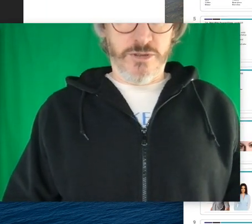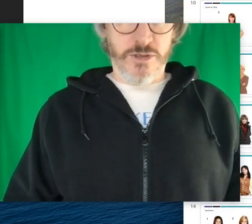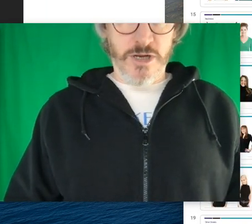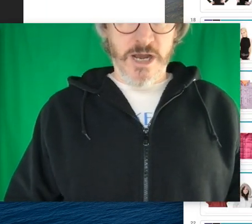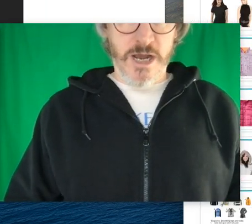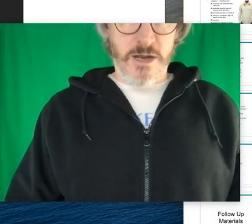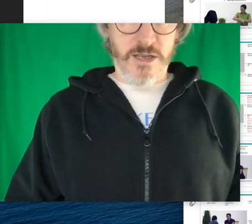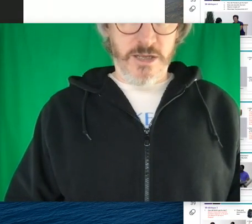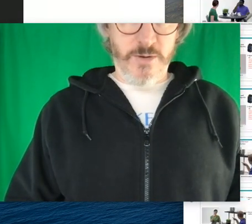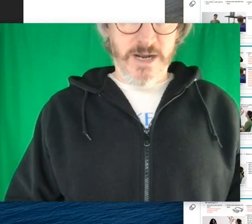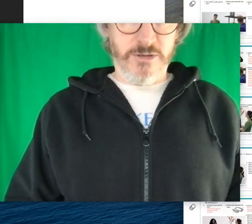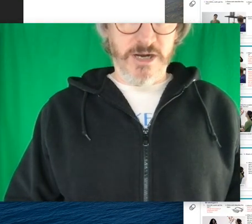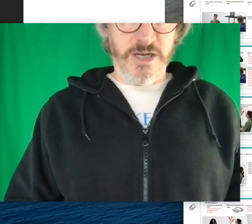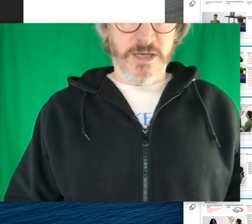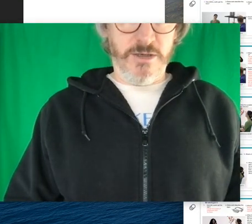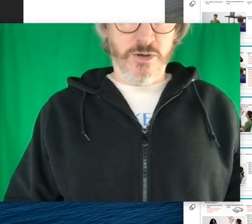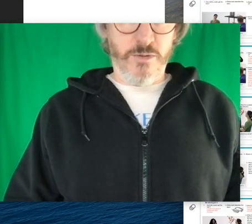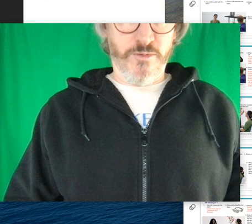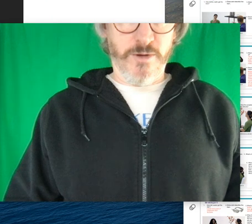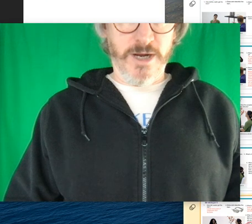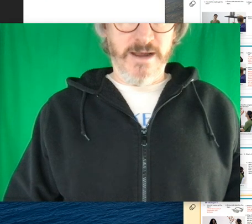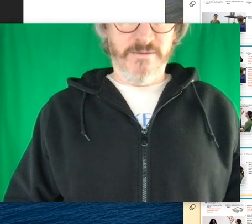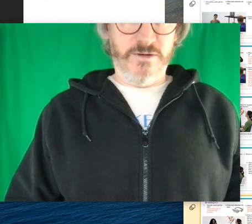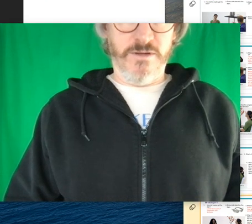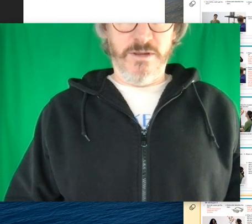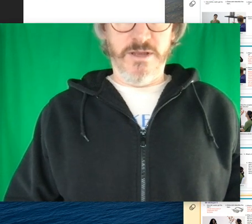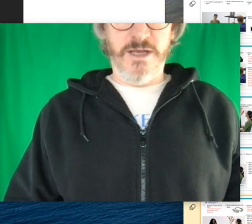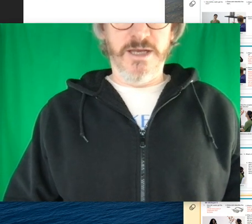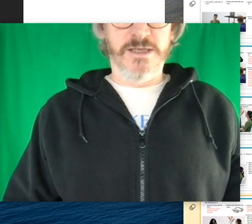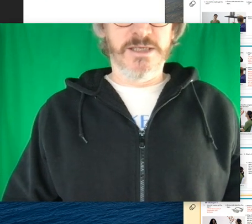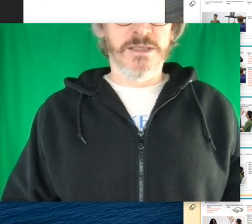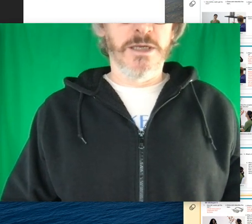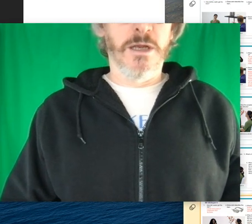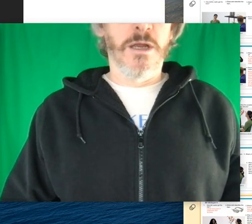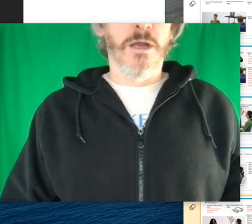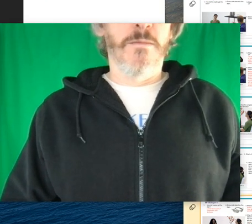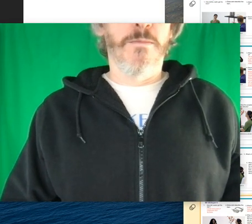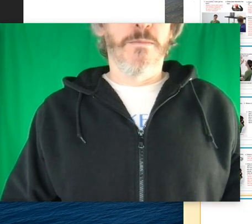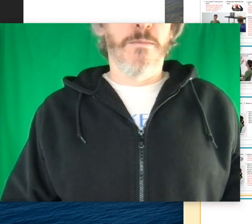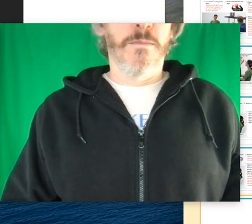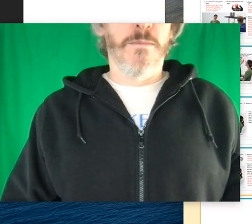uh you know i'll try to incorporate after this